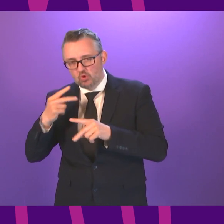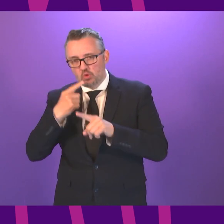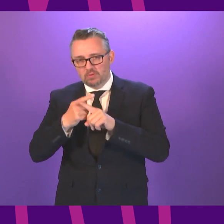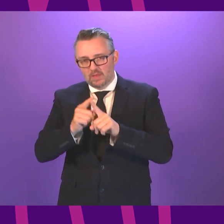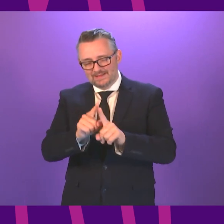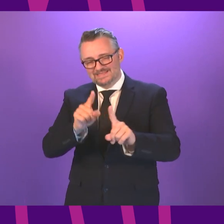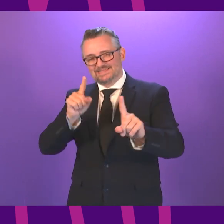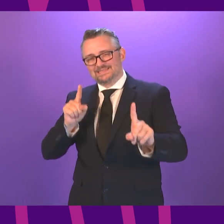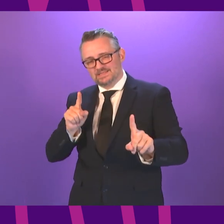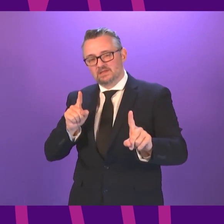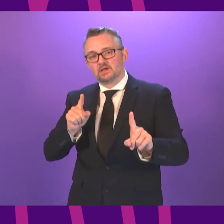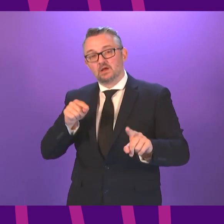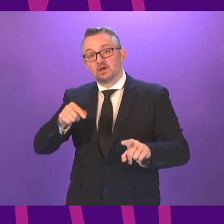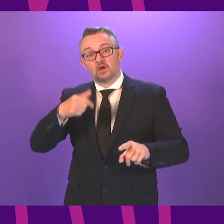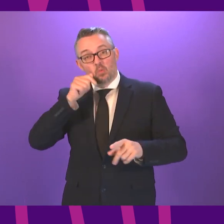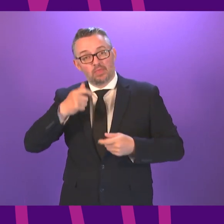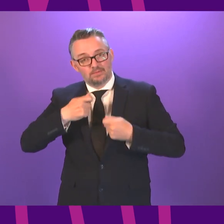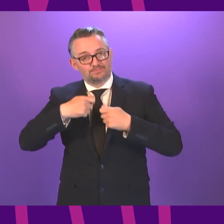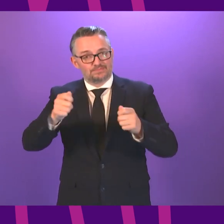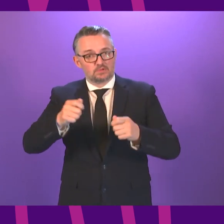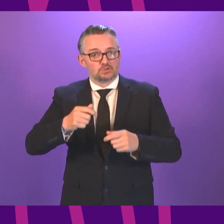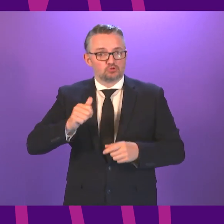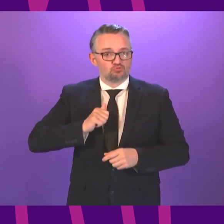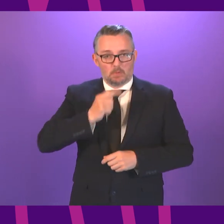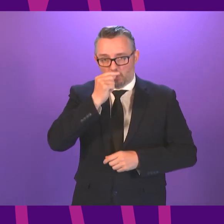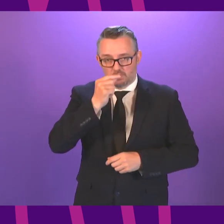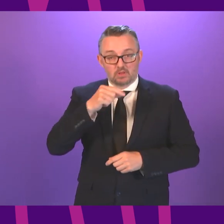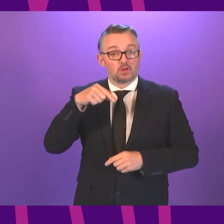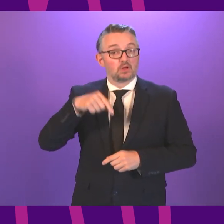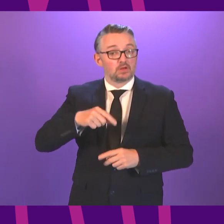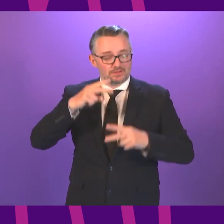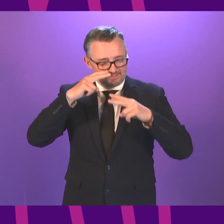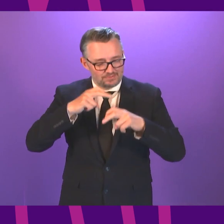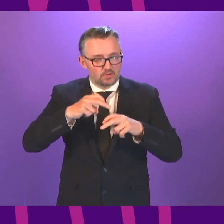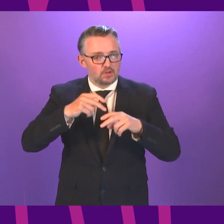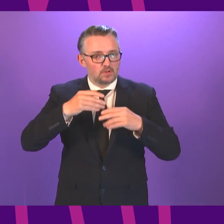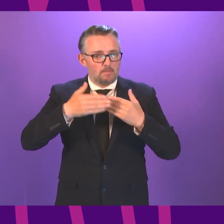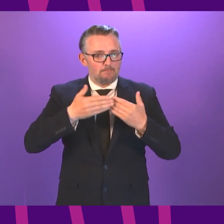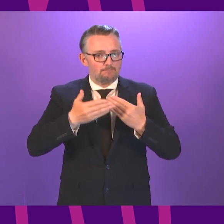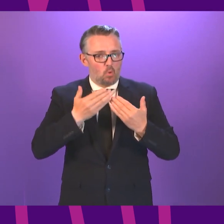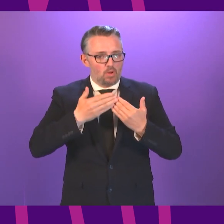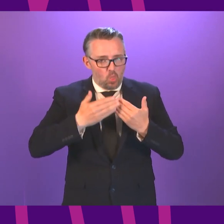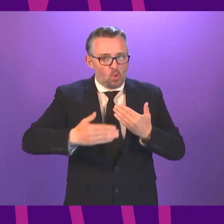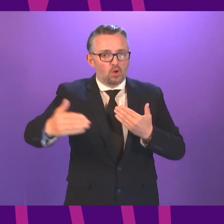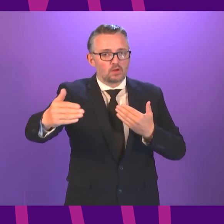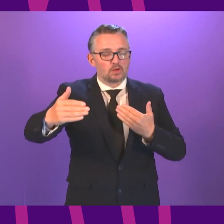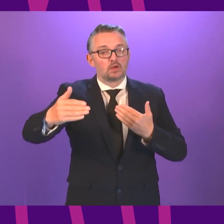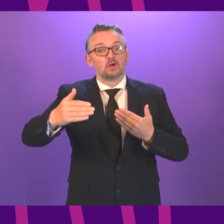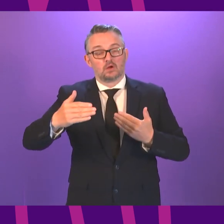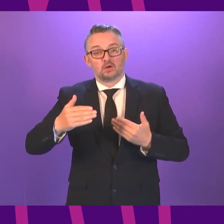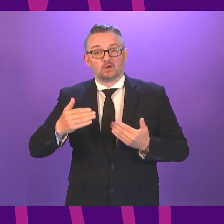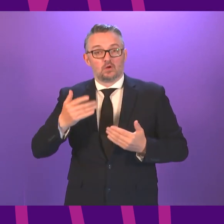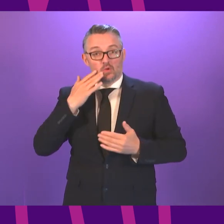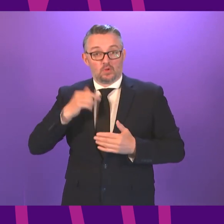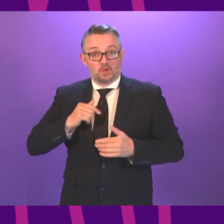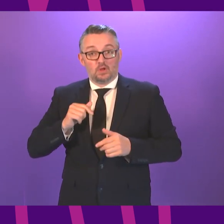distancing we will set out the outcome of that as soon as possible and that is about looking longer term to the time when we are